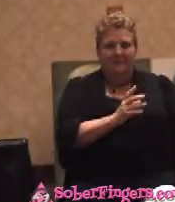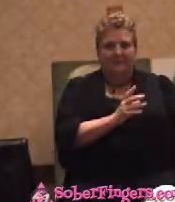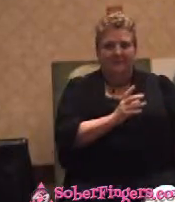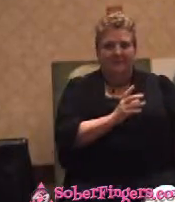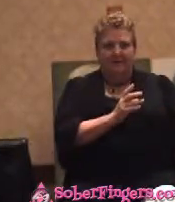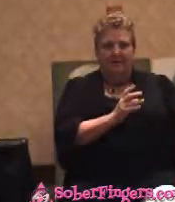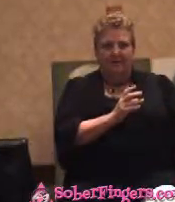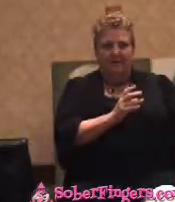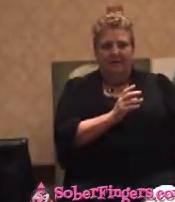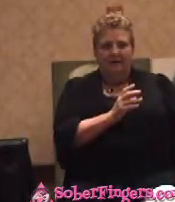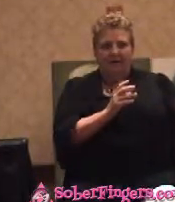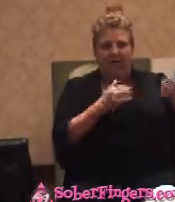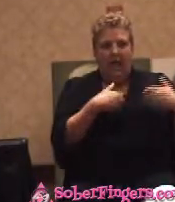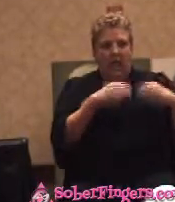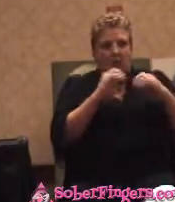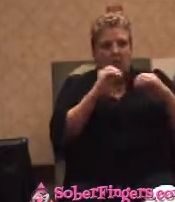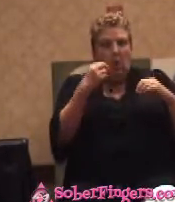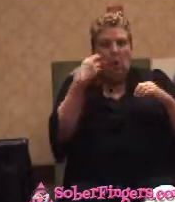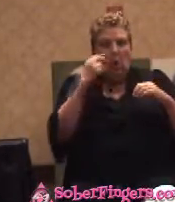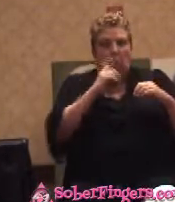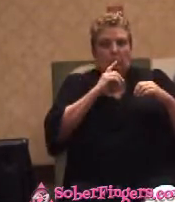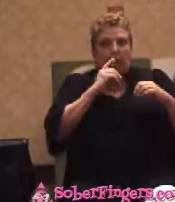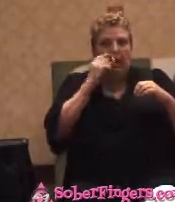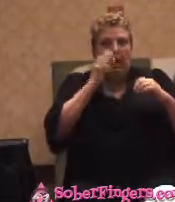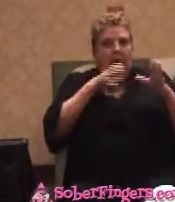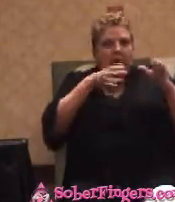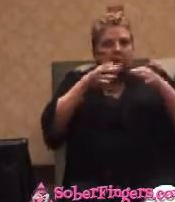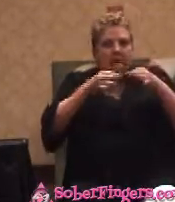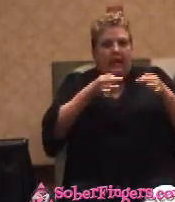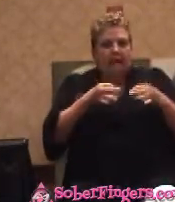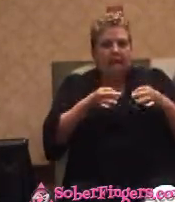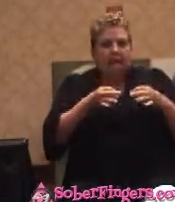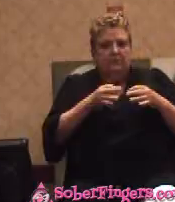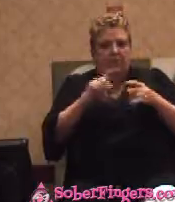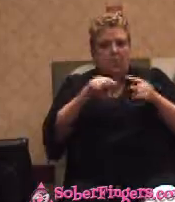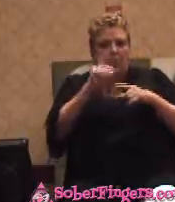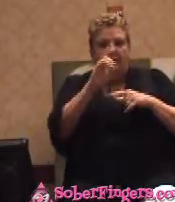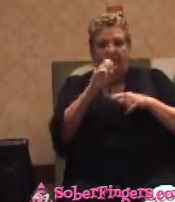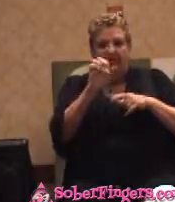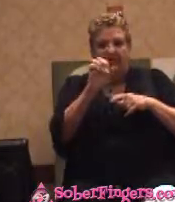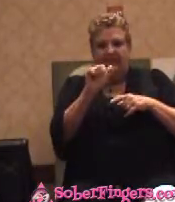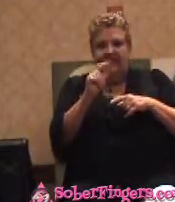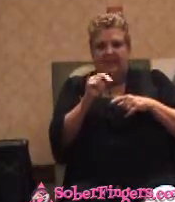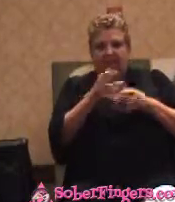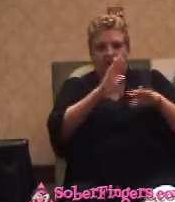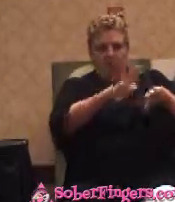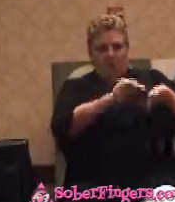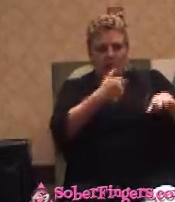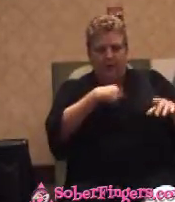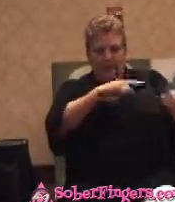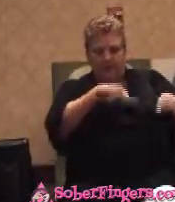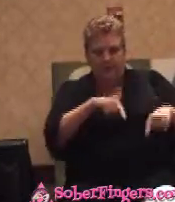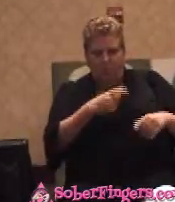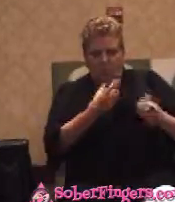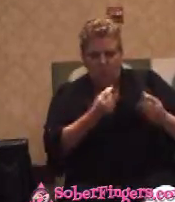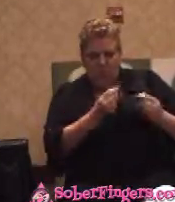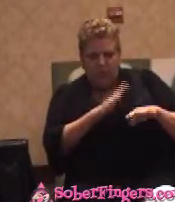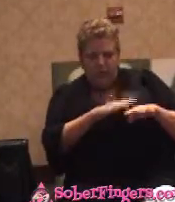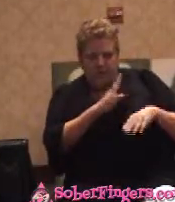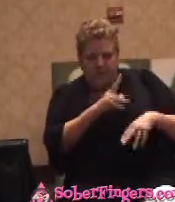And had no real explanation for the dean when she called me in and asked me what I was doing on the band bus. But, of course,